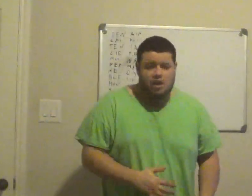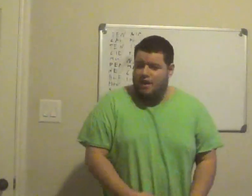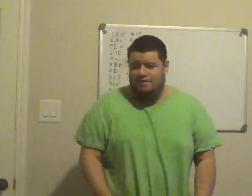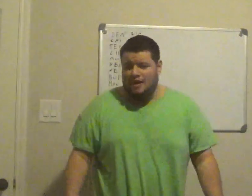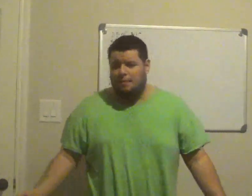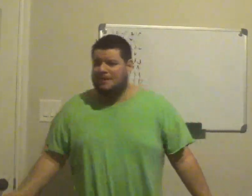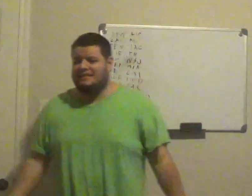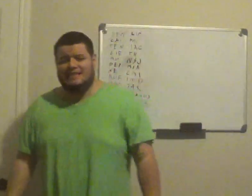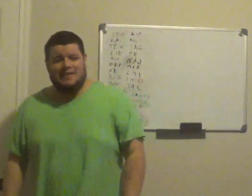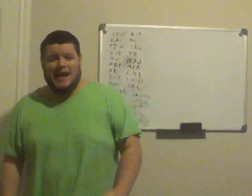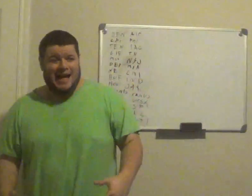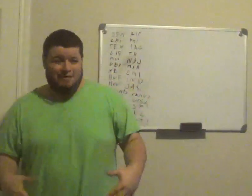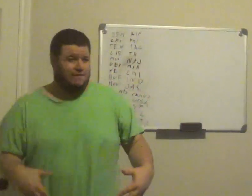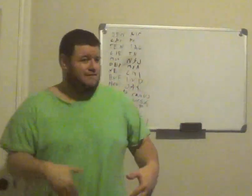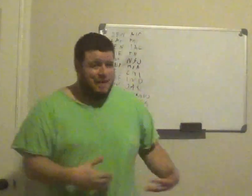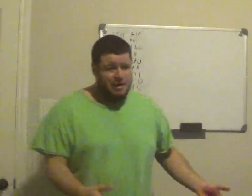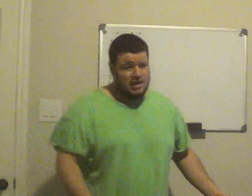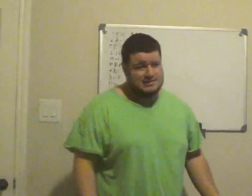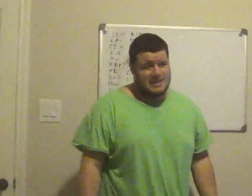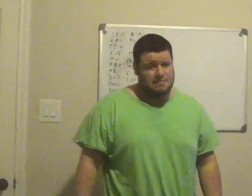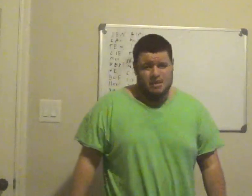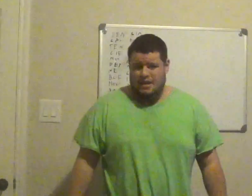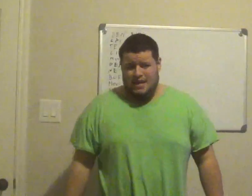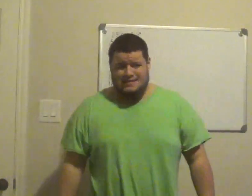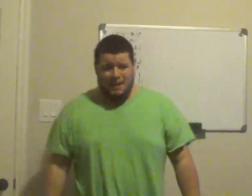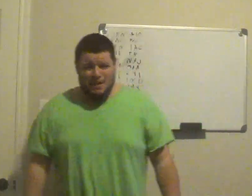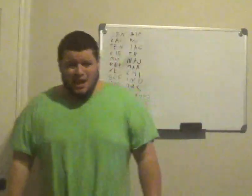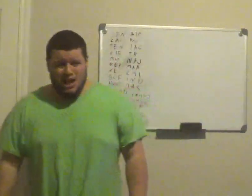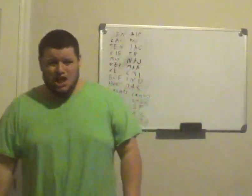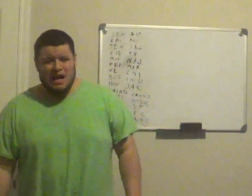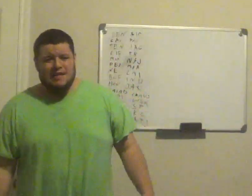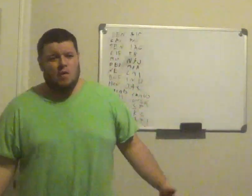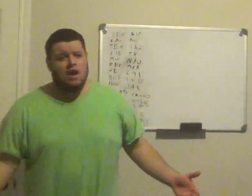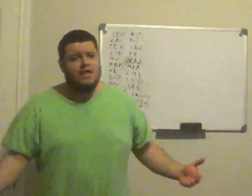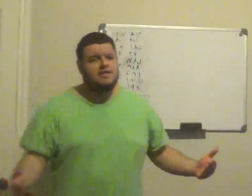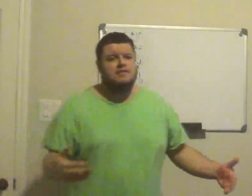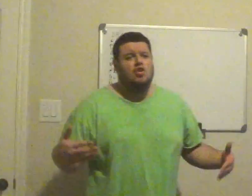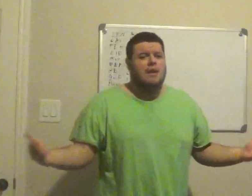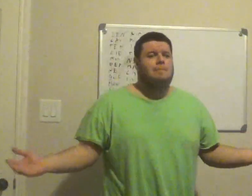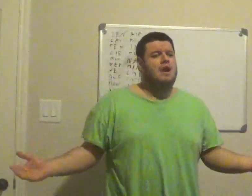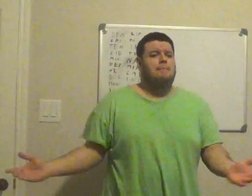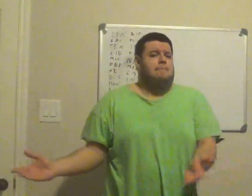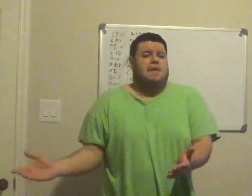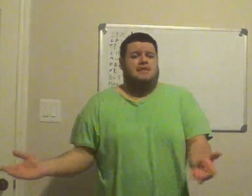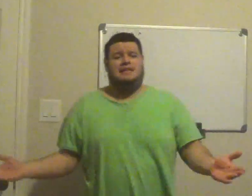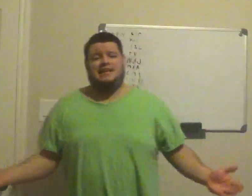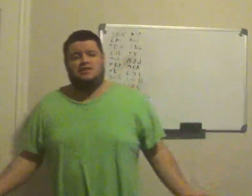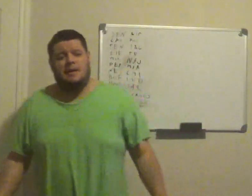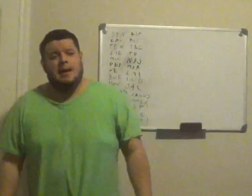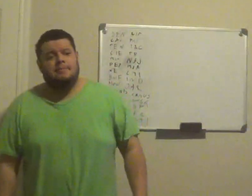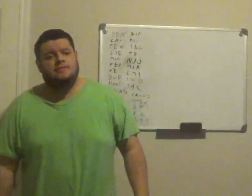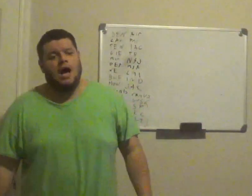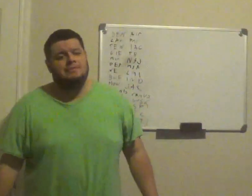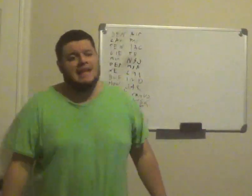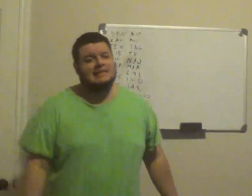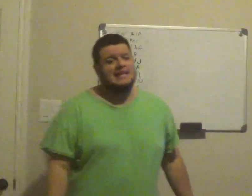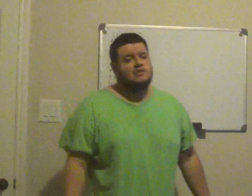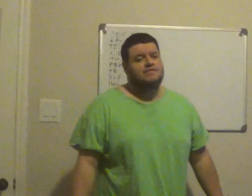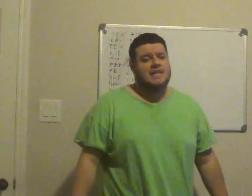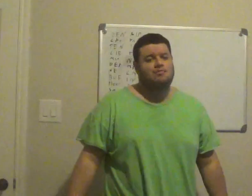it's not a playing stand, they have a very good team, Timmy, they're one of the, you can put them in like a top 10 list of teams